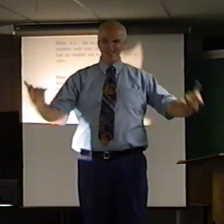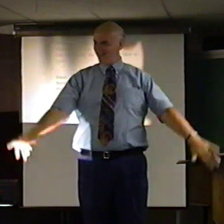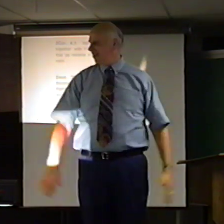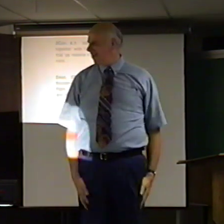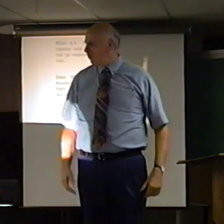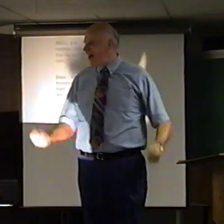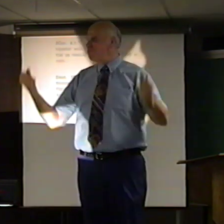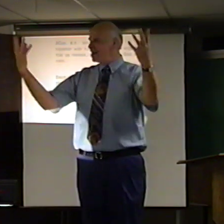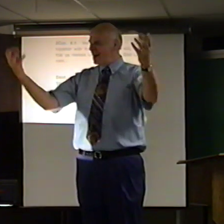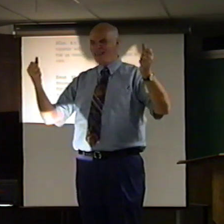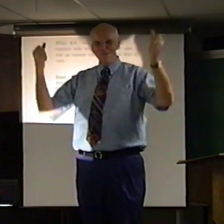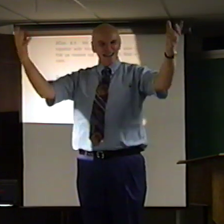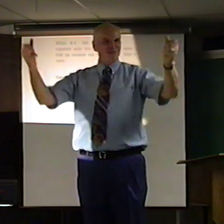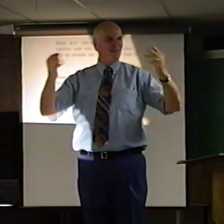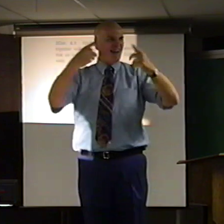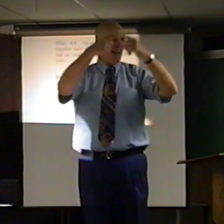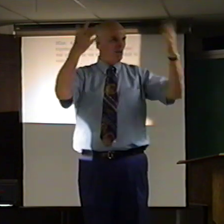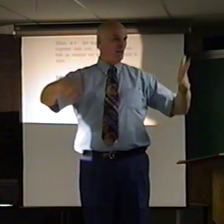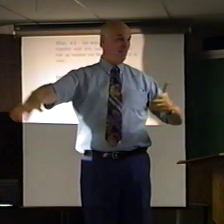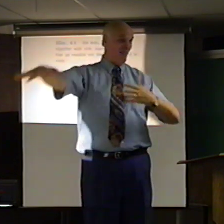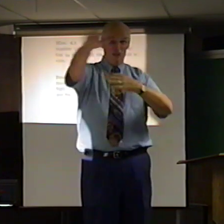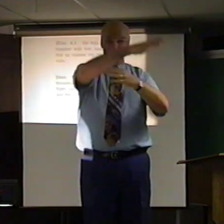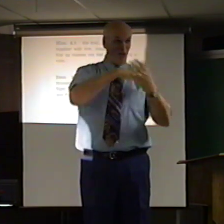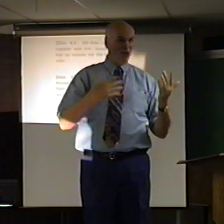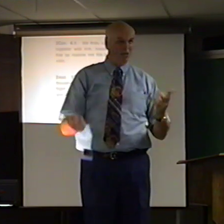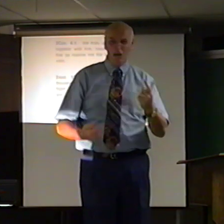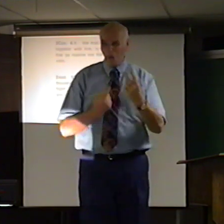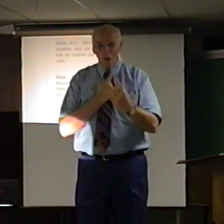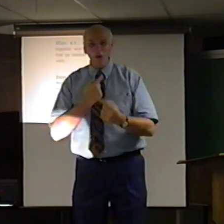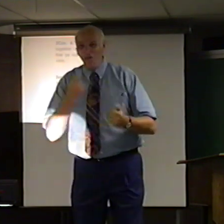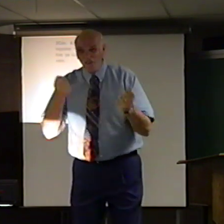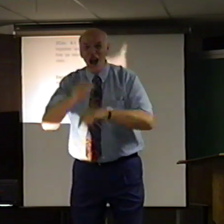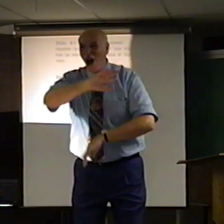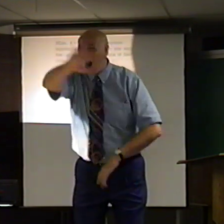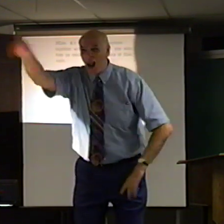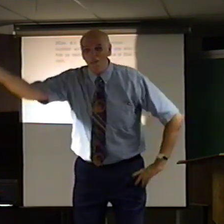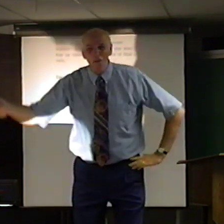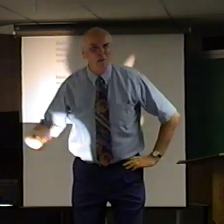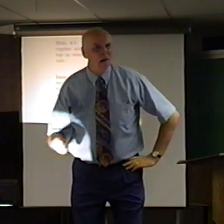dude, we have many, many, many enemies all over. We'll go by all of it.